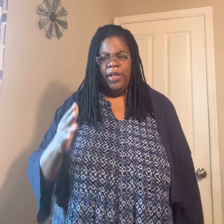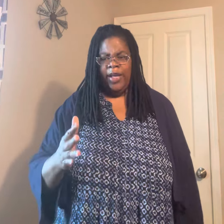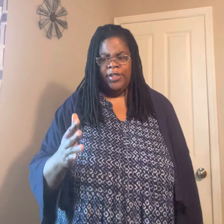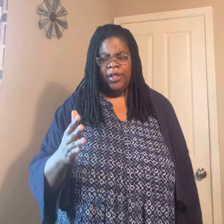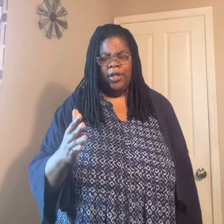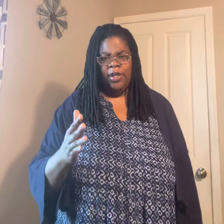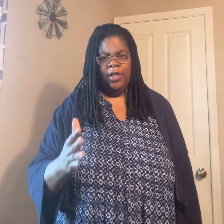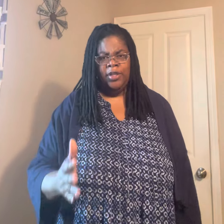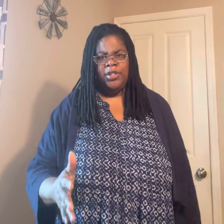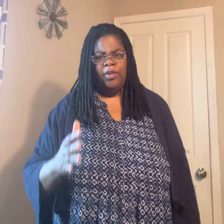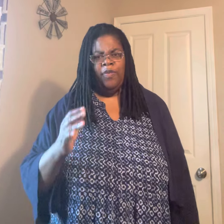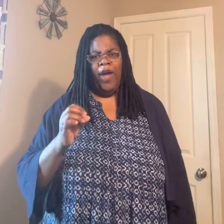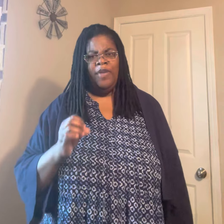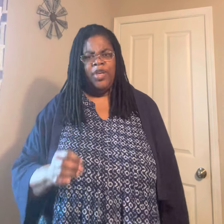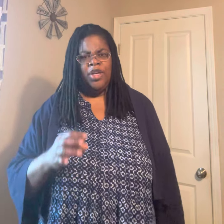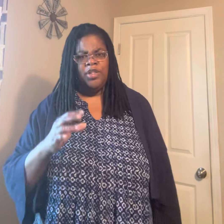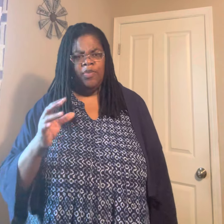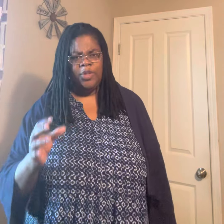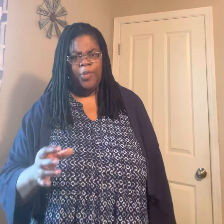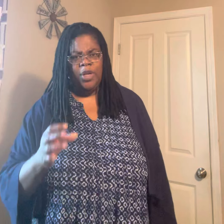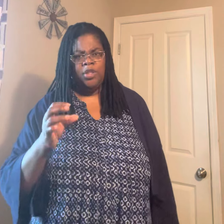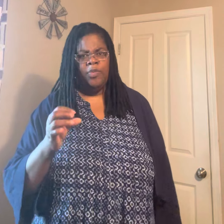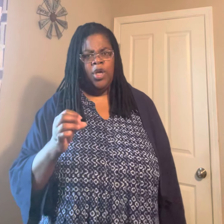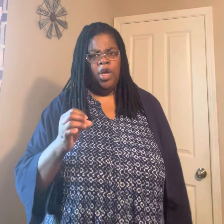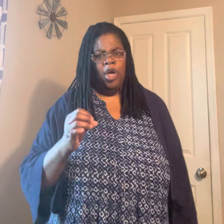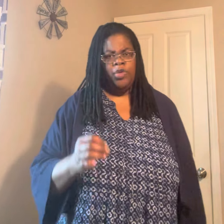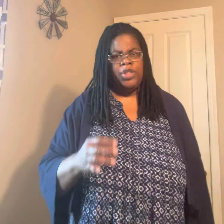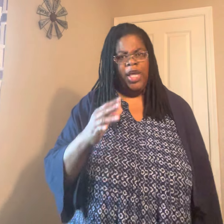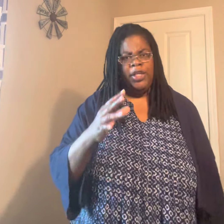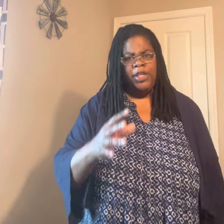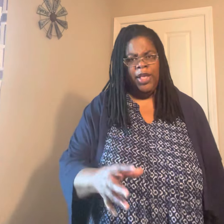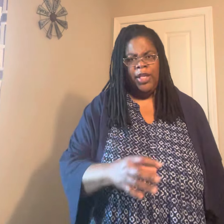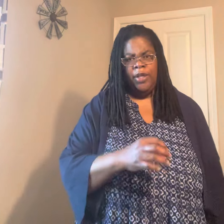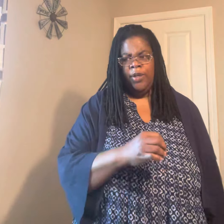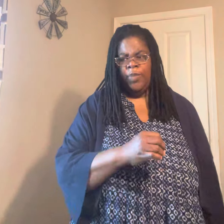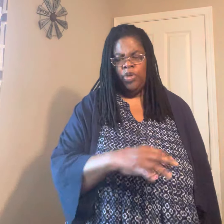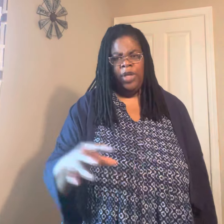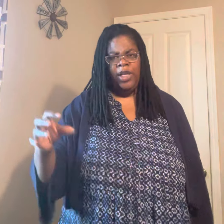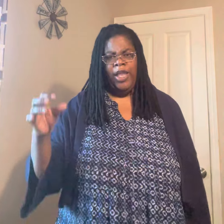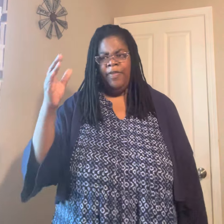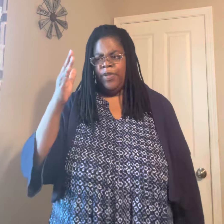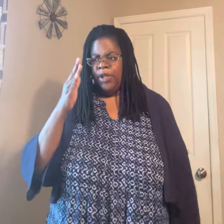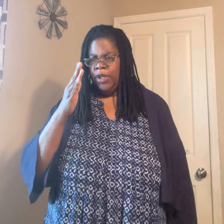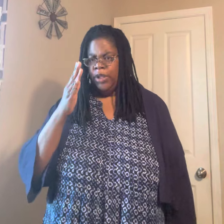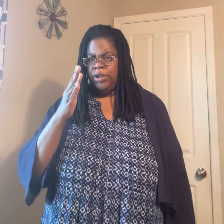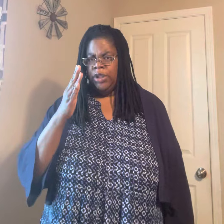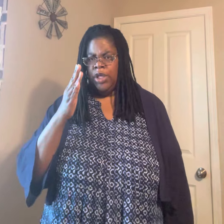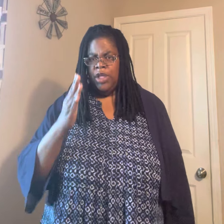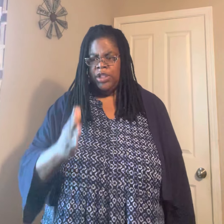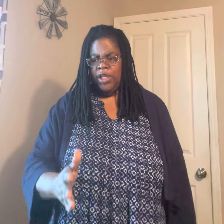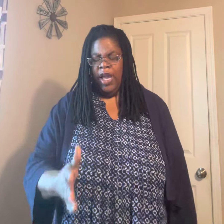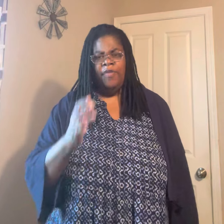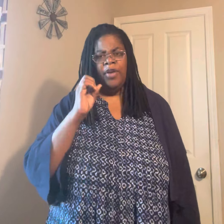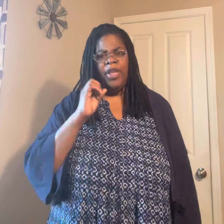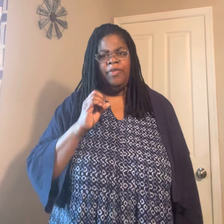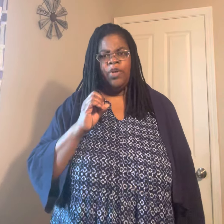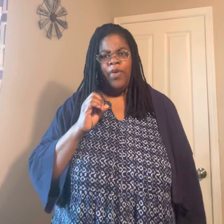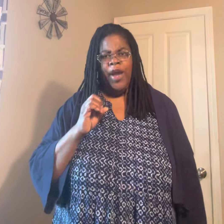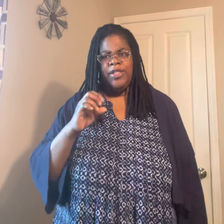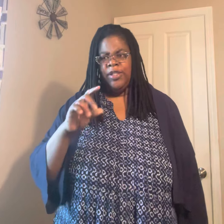And he had, uh, uh, uh, 75 years of experience of, uh, Christianity. And, and, the majority of life, uh, she gave her life to Christ. And